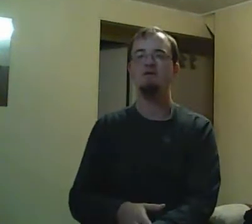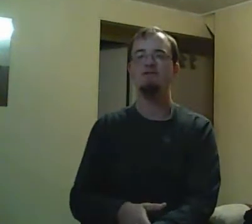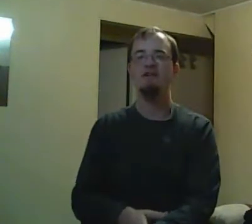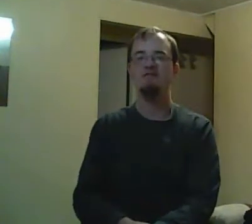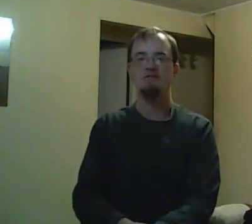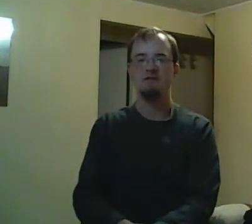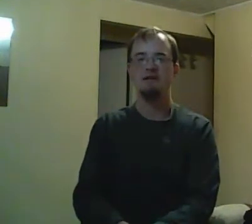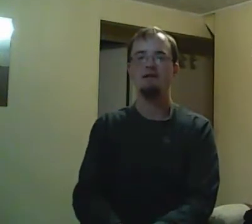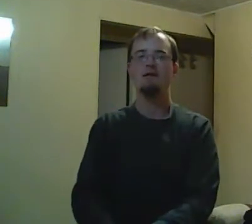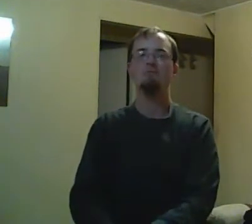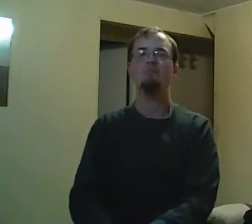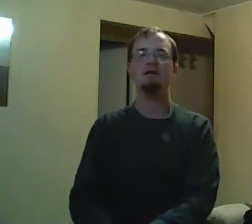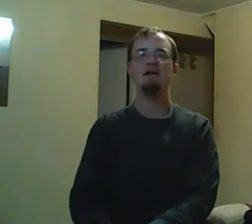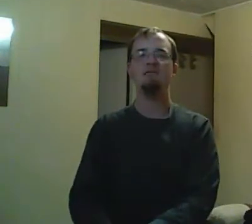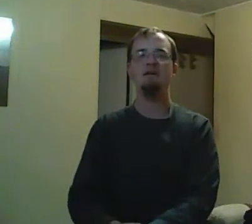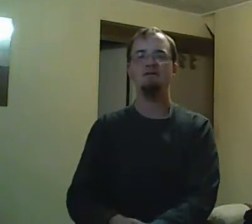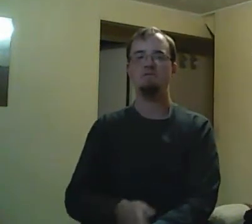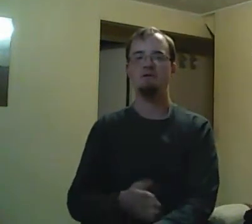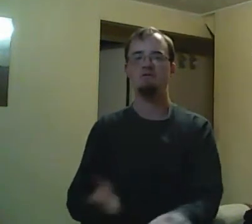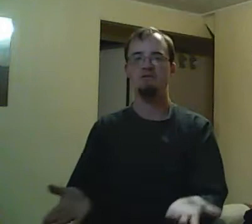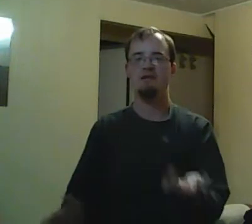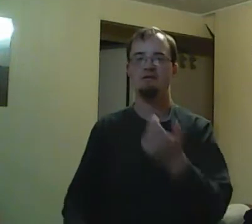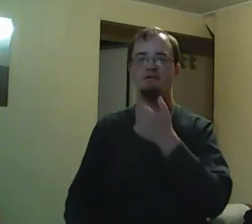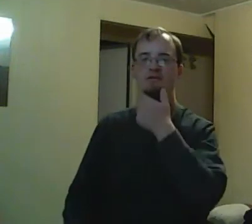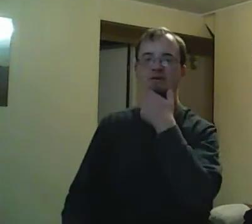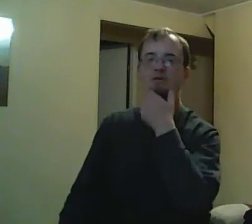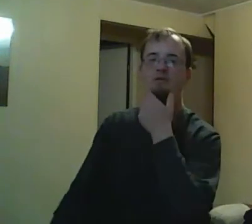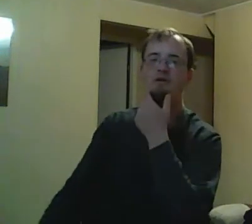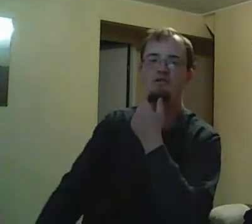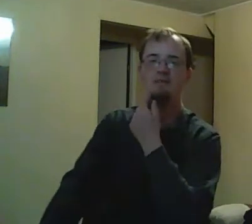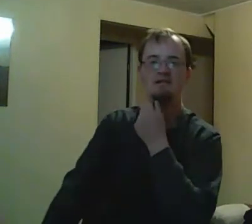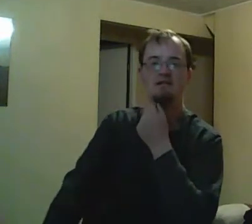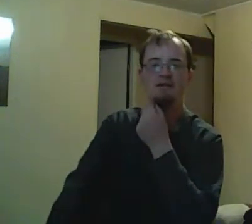did get the wrong information. But Spitter doesn't really, but Radich doesn't really tell them what they did.